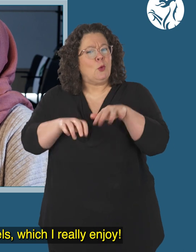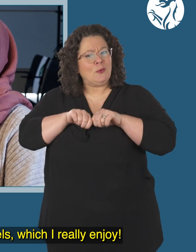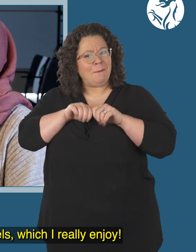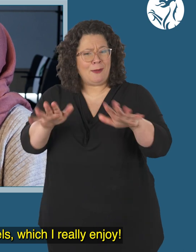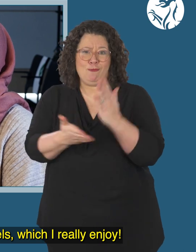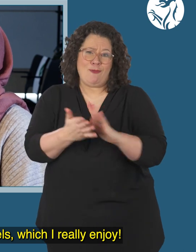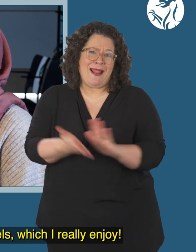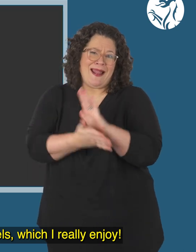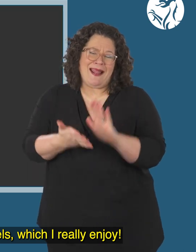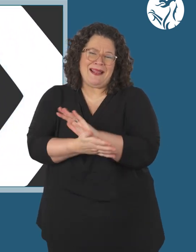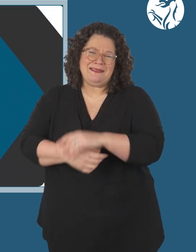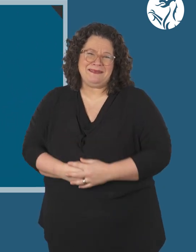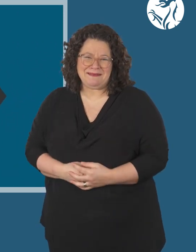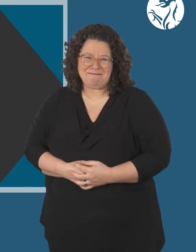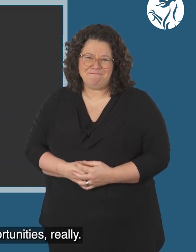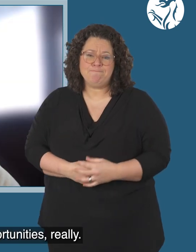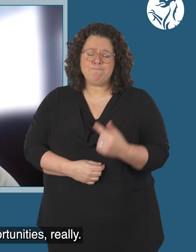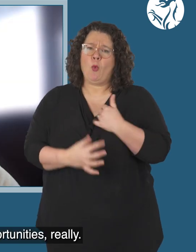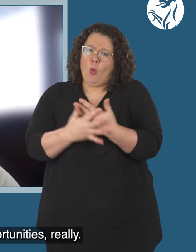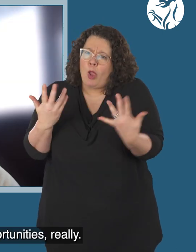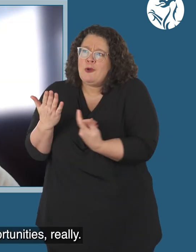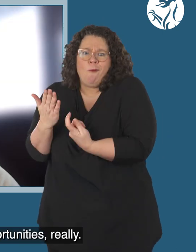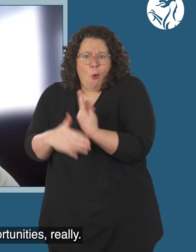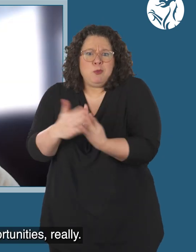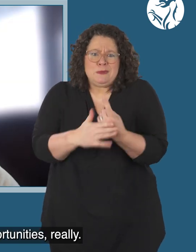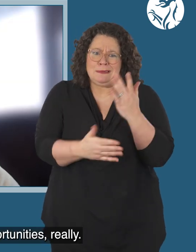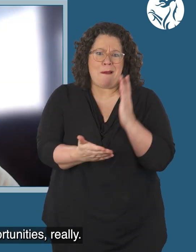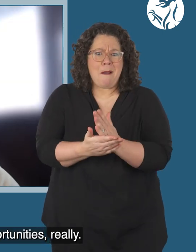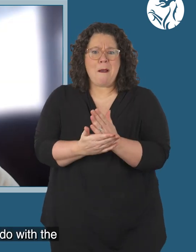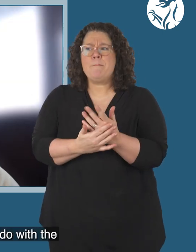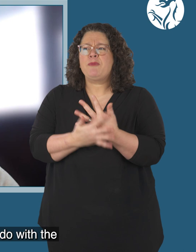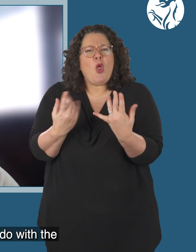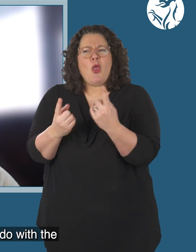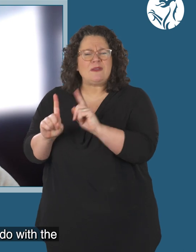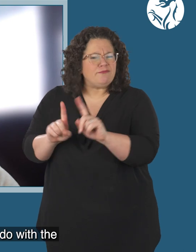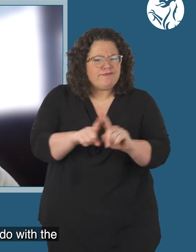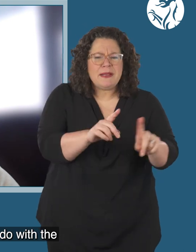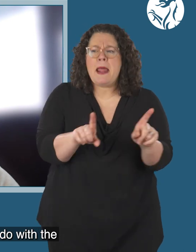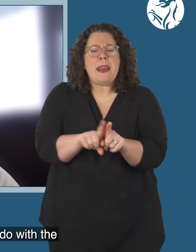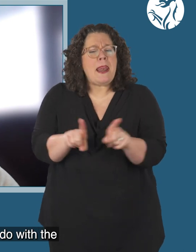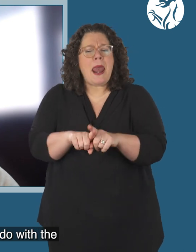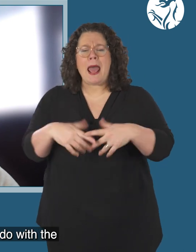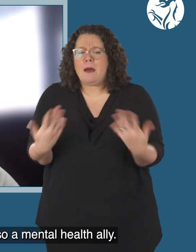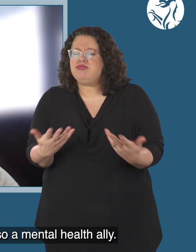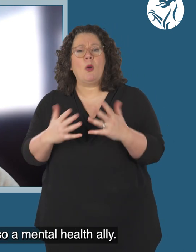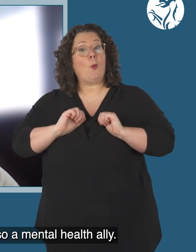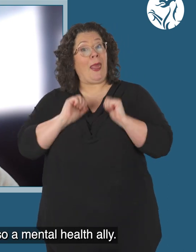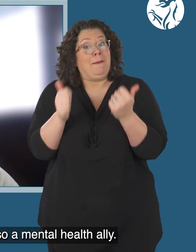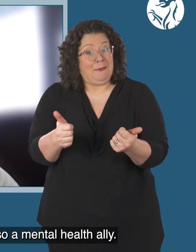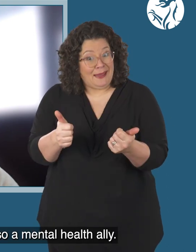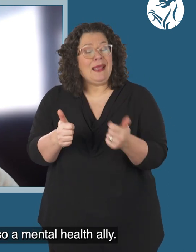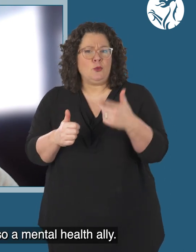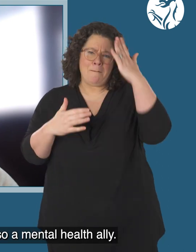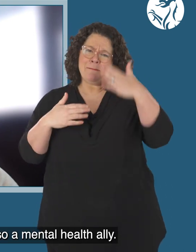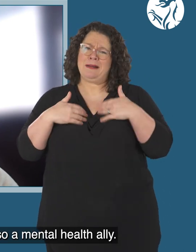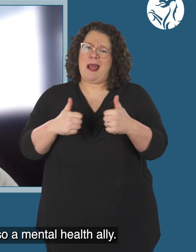which i really enjoy i've had quite a lot of opportunities really so um i do a lot of stuff to do the well-being side of